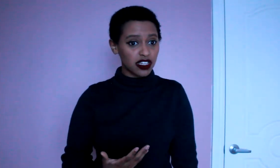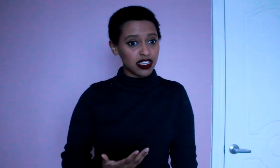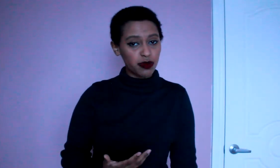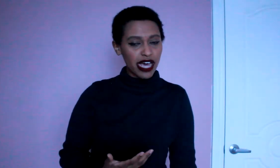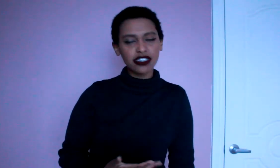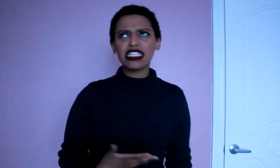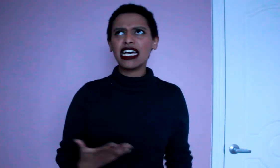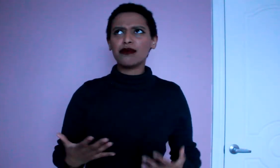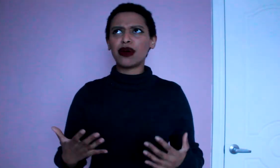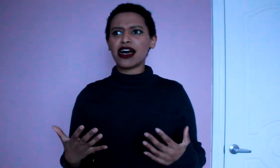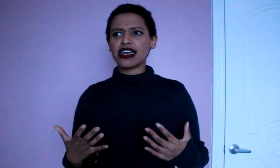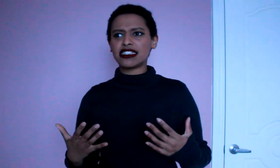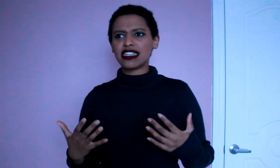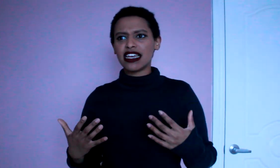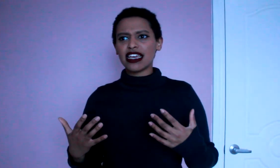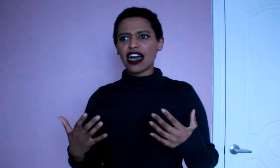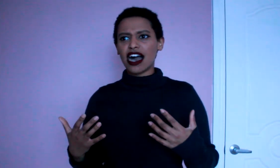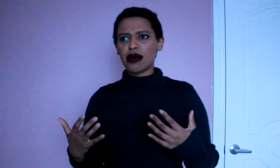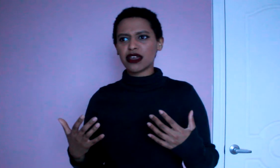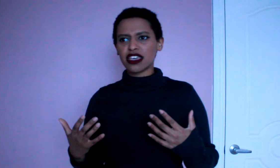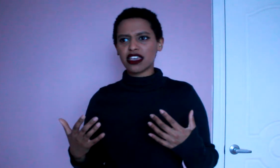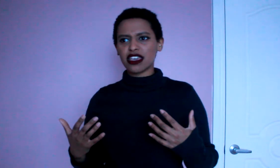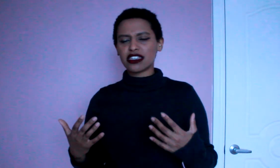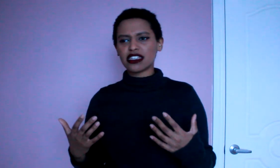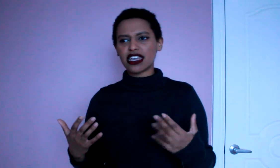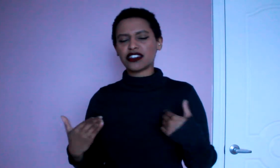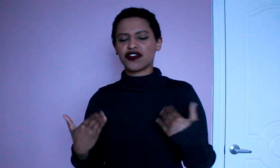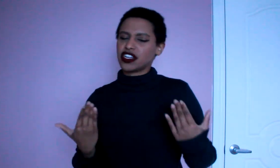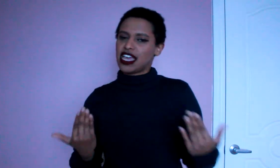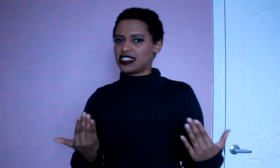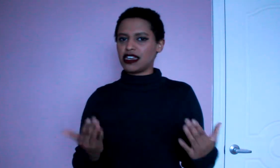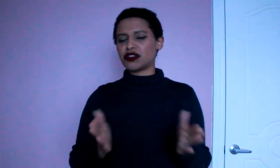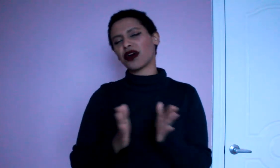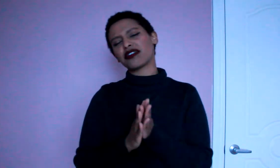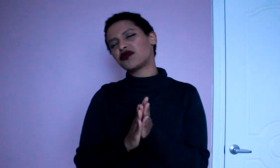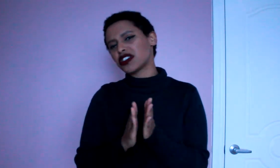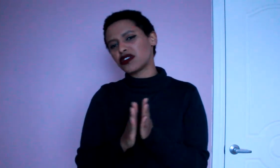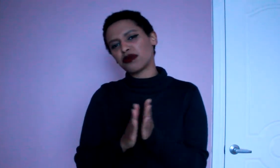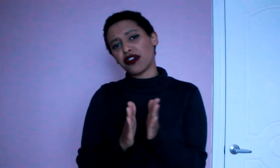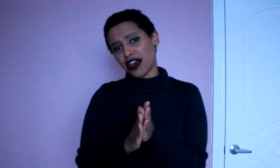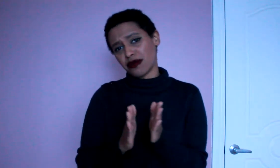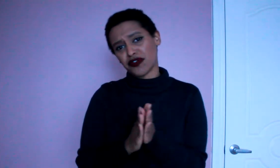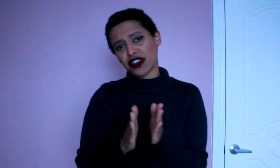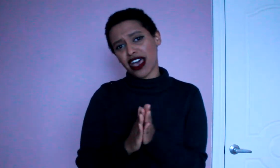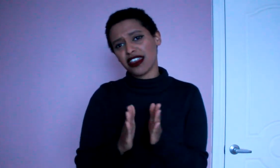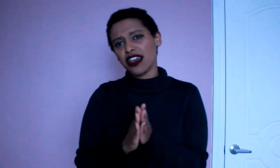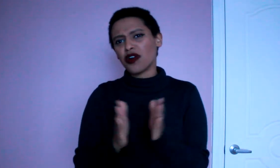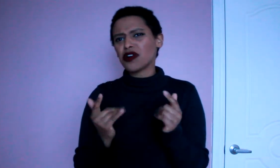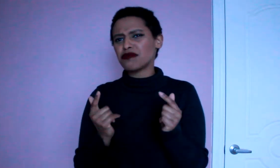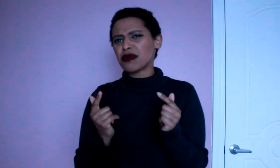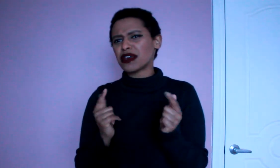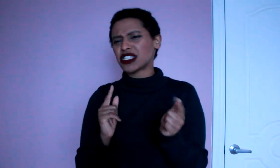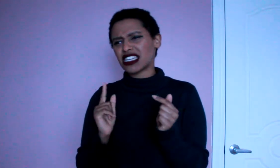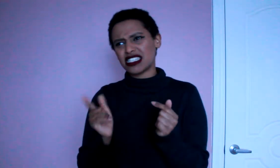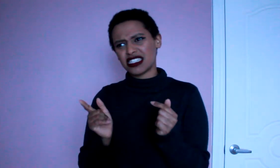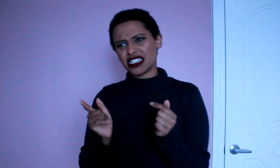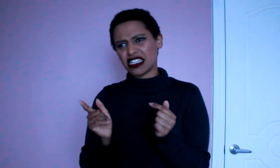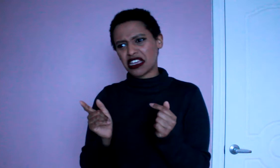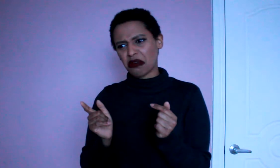his battles but he didn't let his fear get to him so I really do applaud him for that or maybe that was a consistency thing